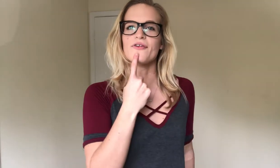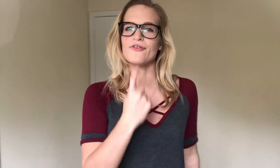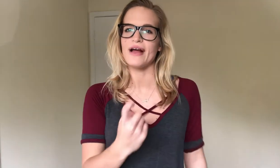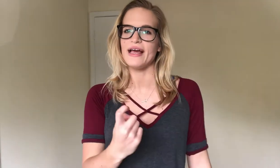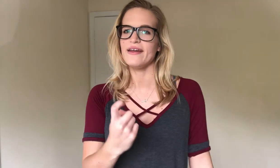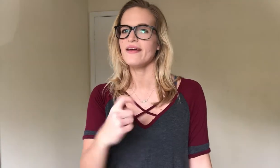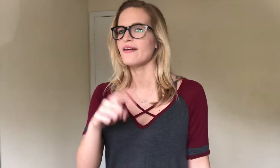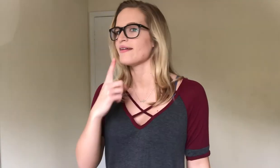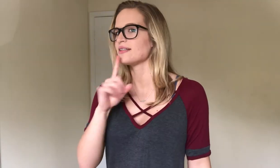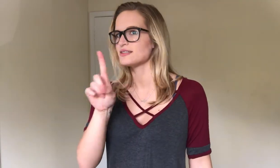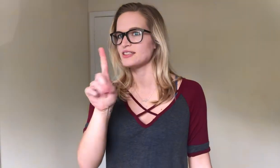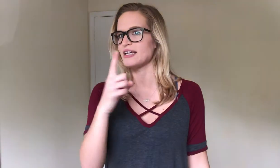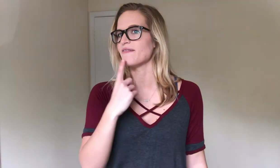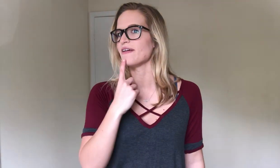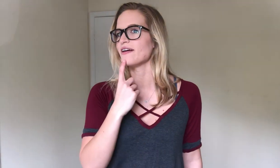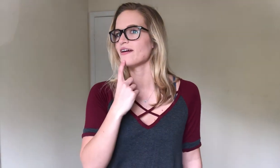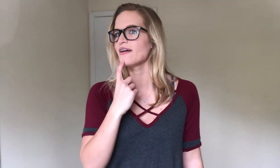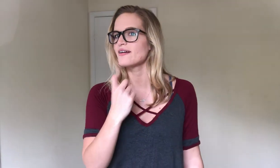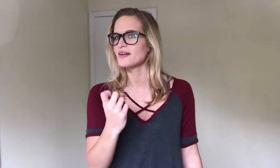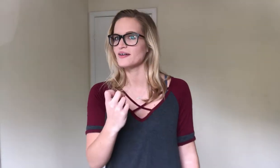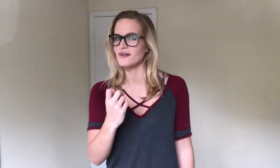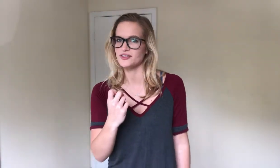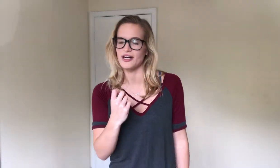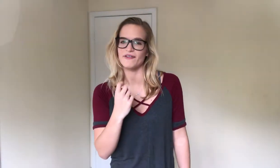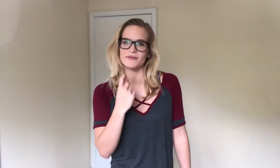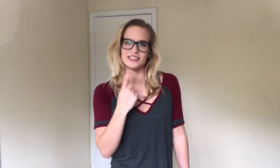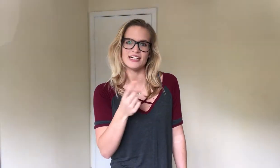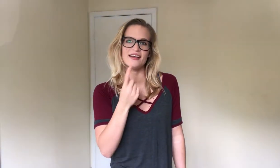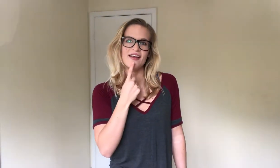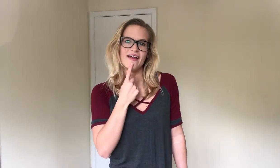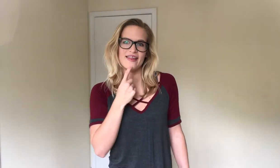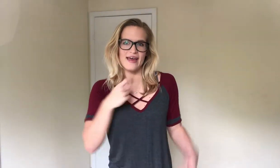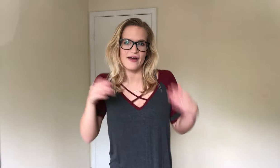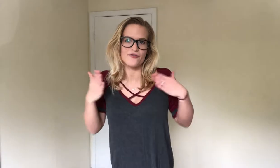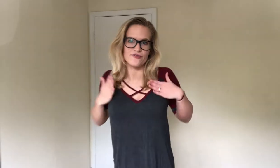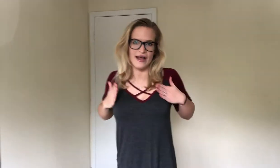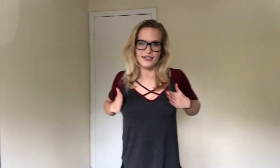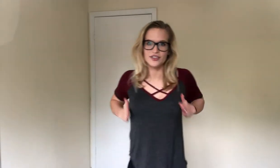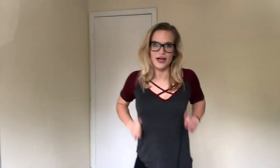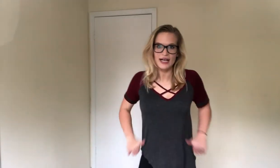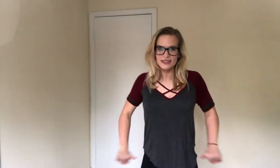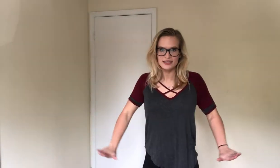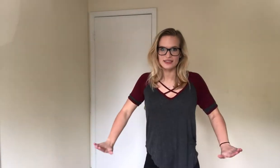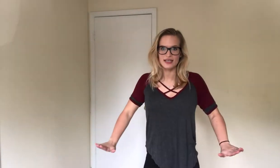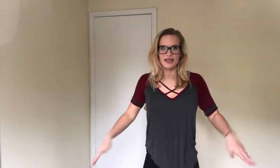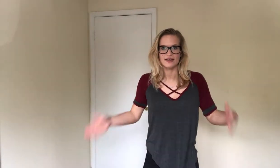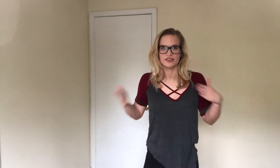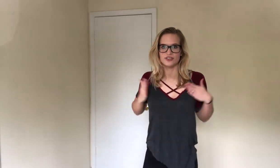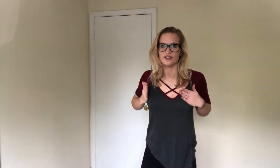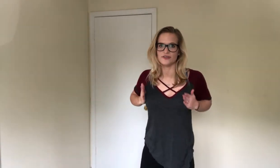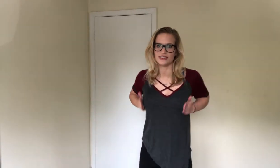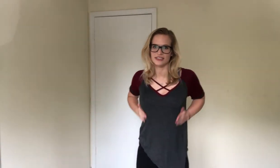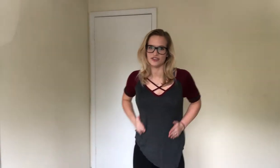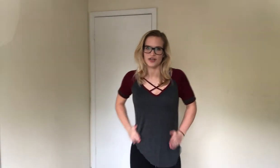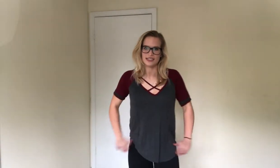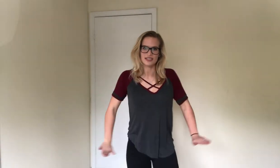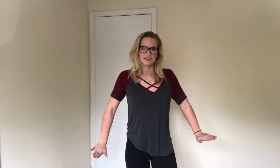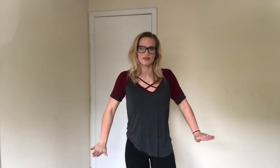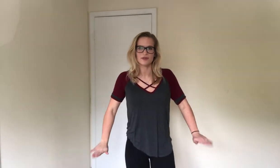red. Take a finger. Draw from the chin. That red dress. You show just a dress on someone.